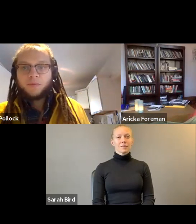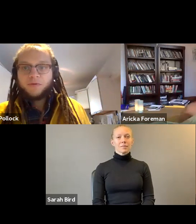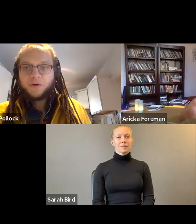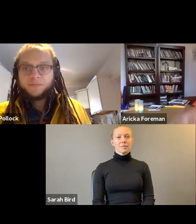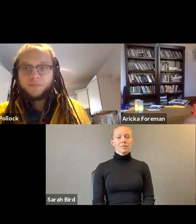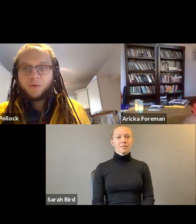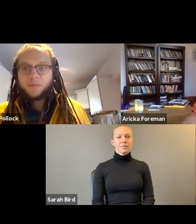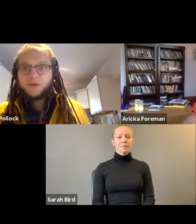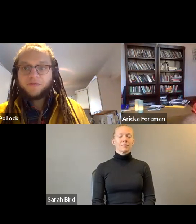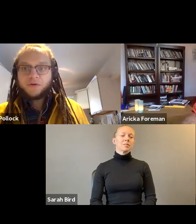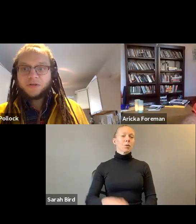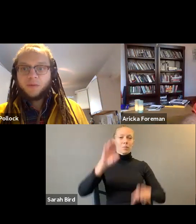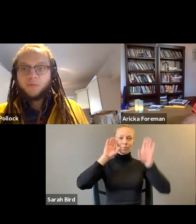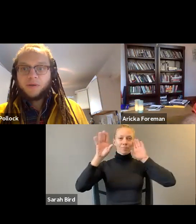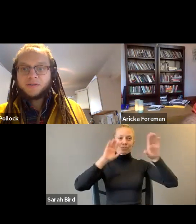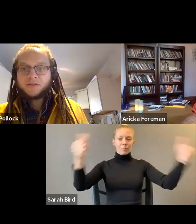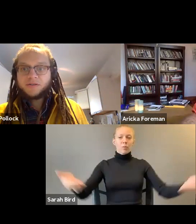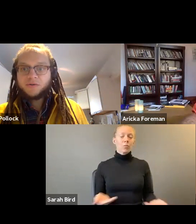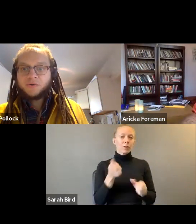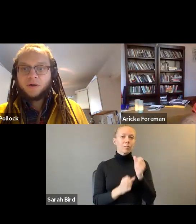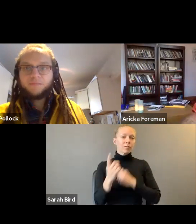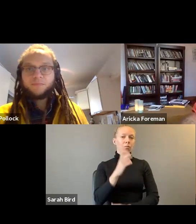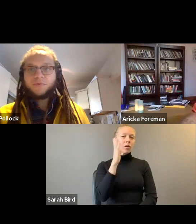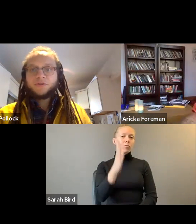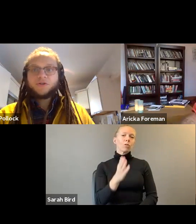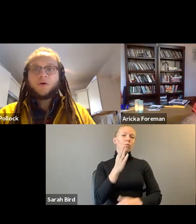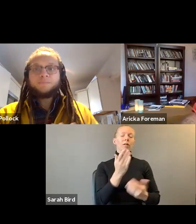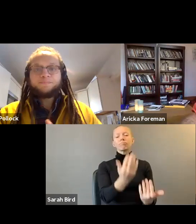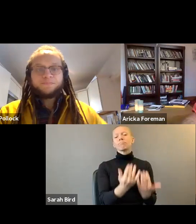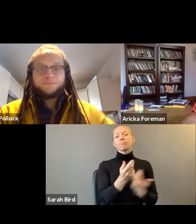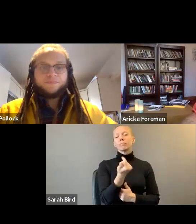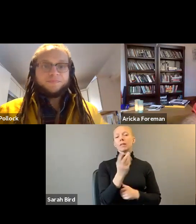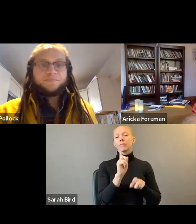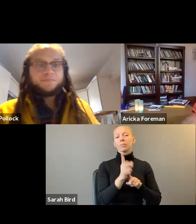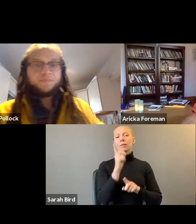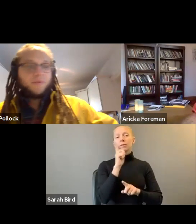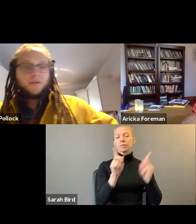Welcome, everyone. I'm going to give folks a couple of minutes to show up.